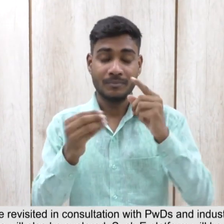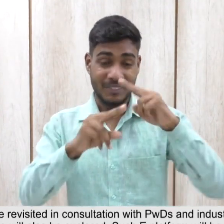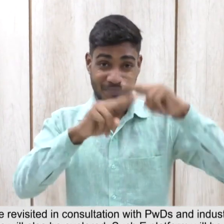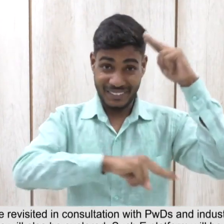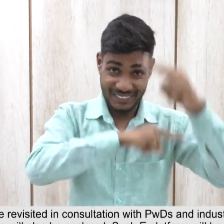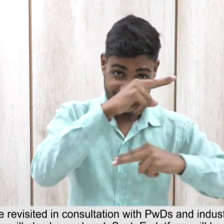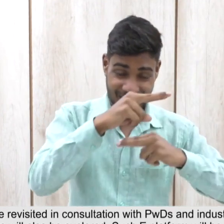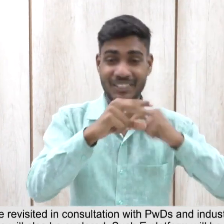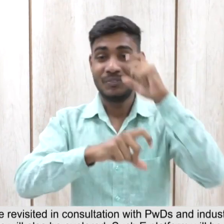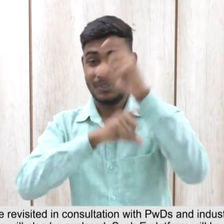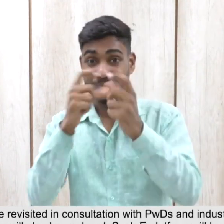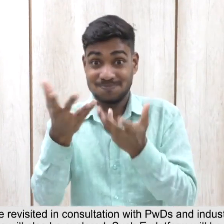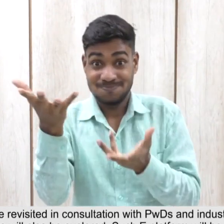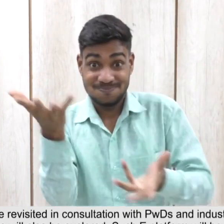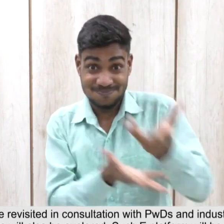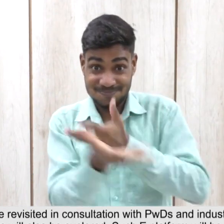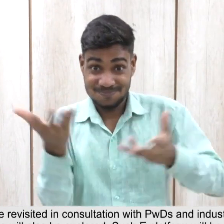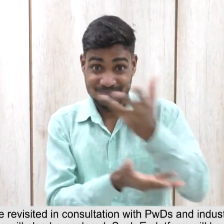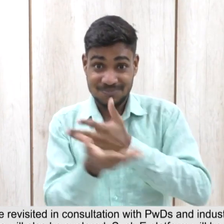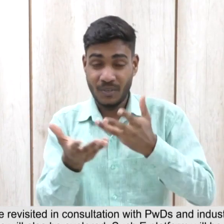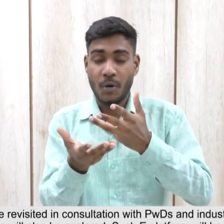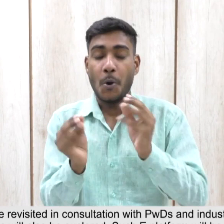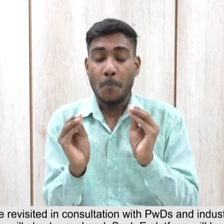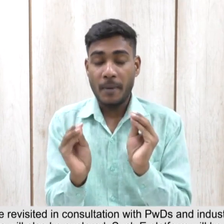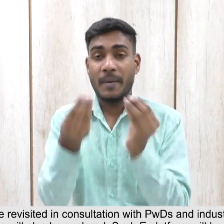Implementation strategy of the NAP will be revisited